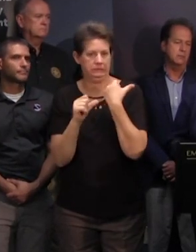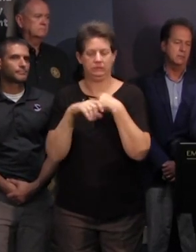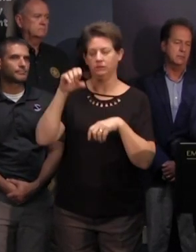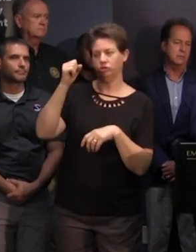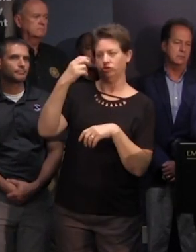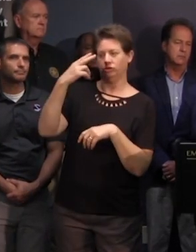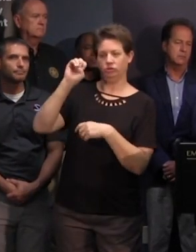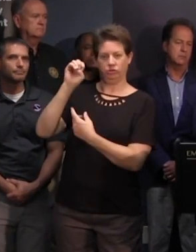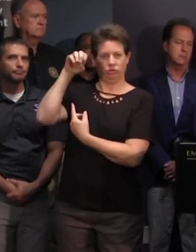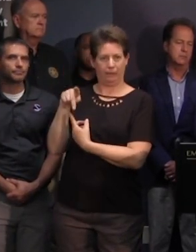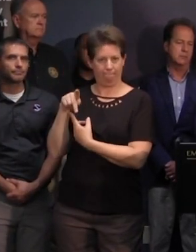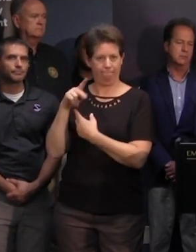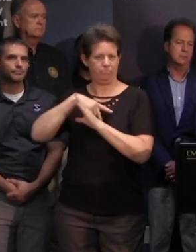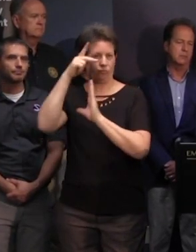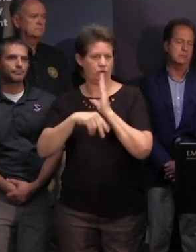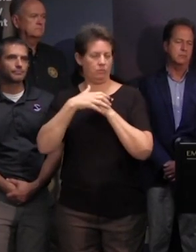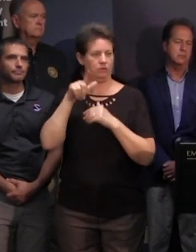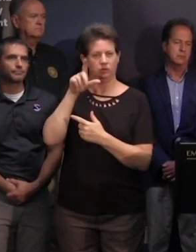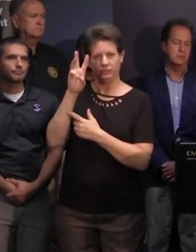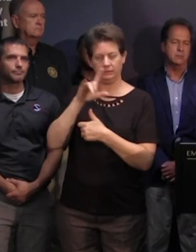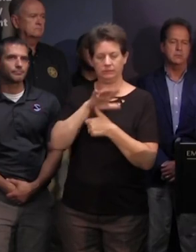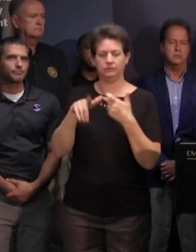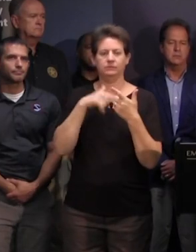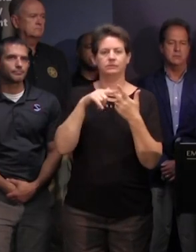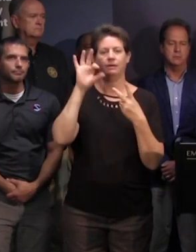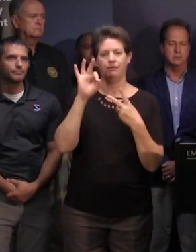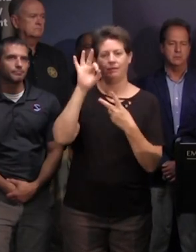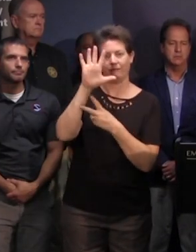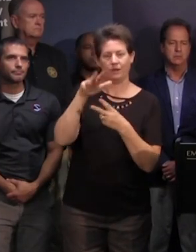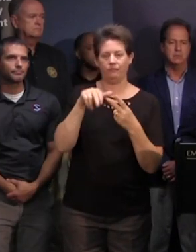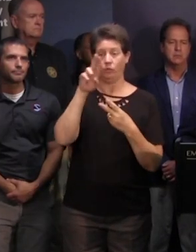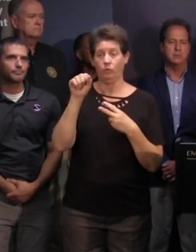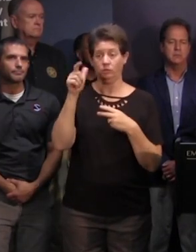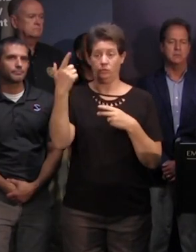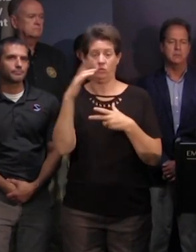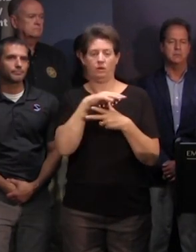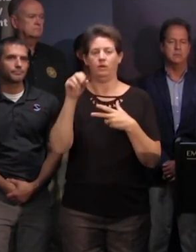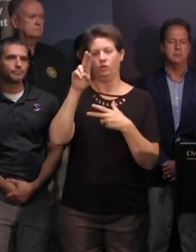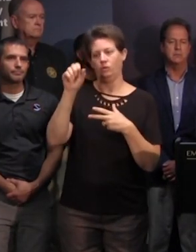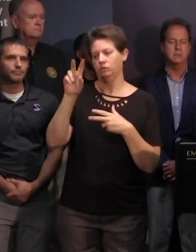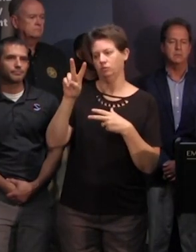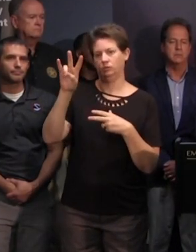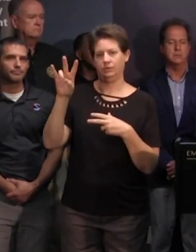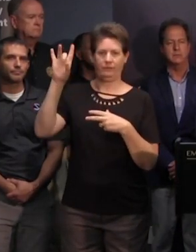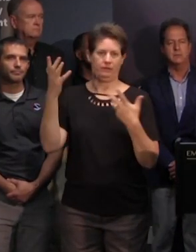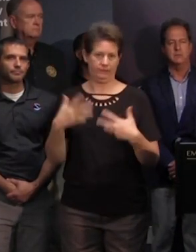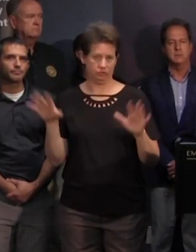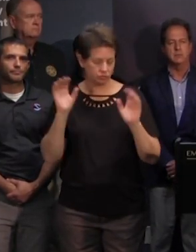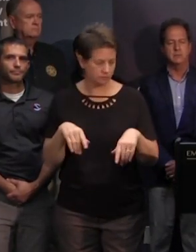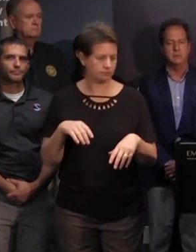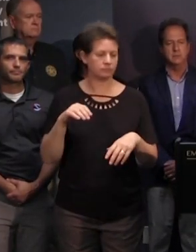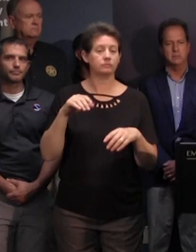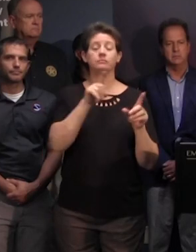program along i-26 i-95 us-21 and us-278 we have also moved